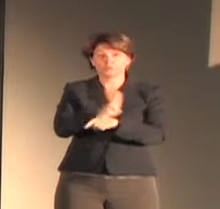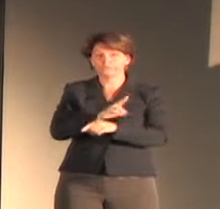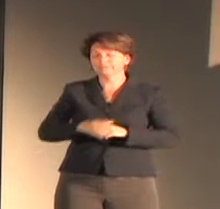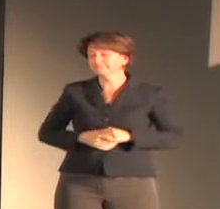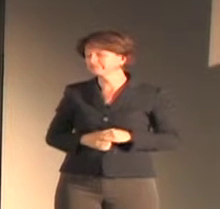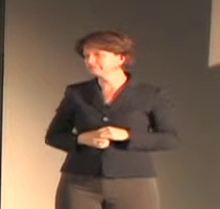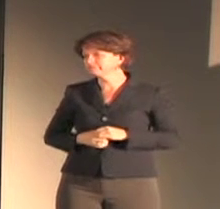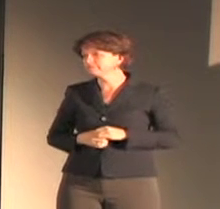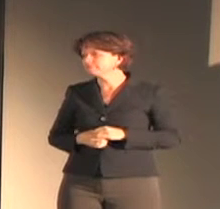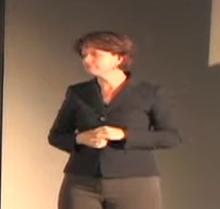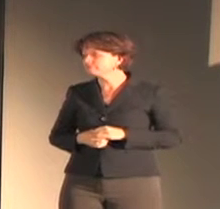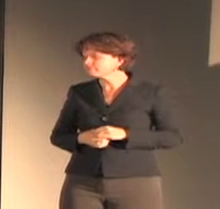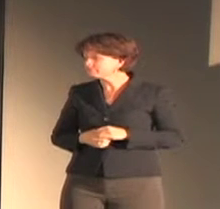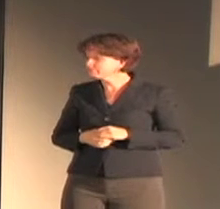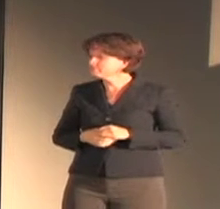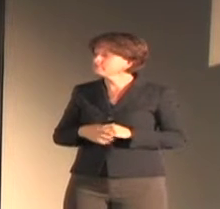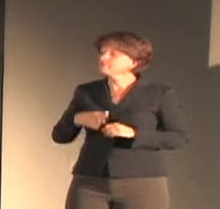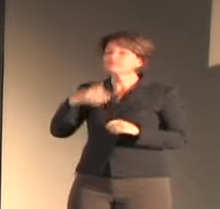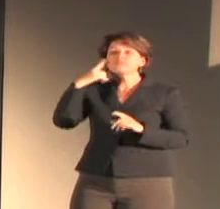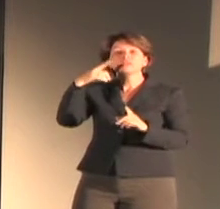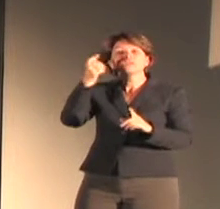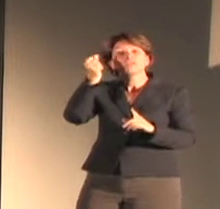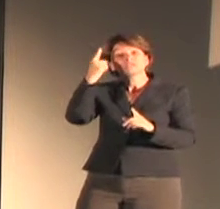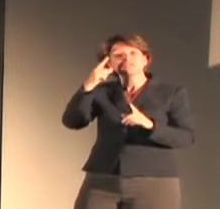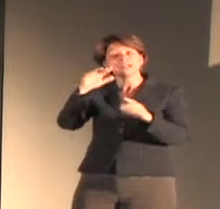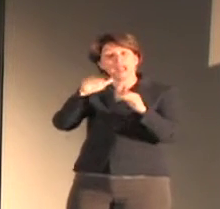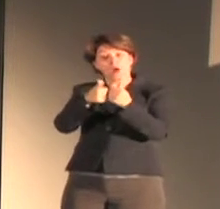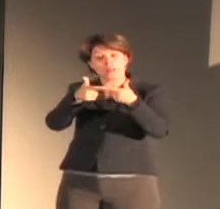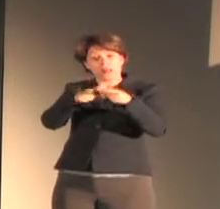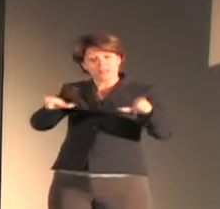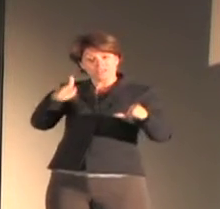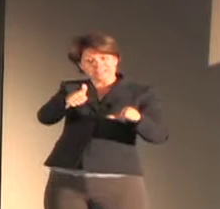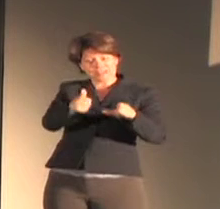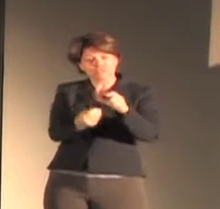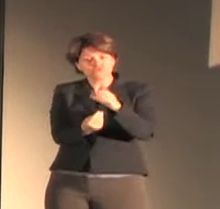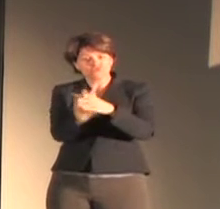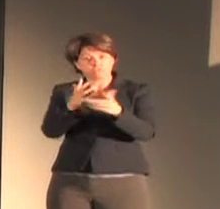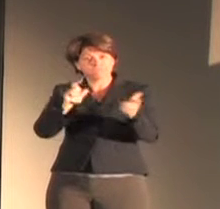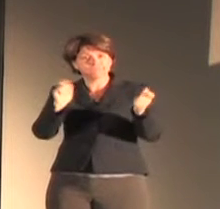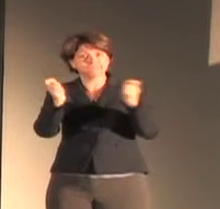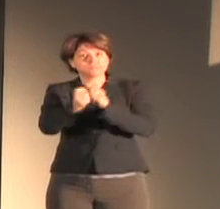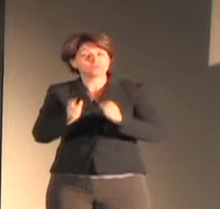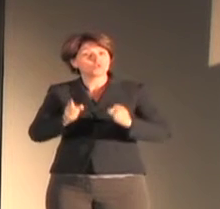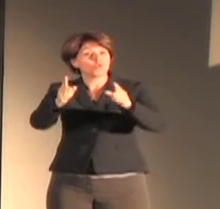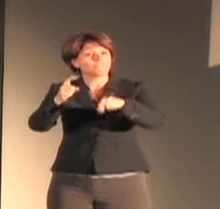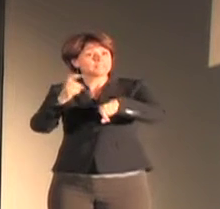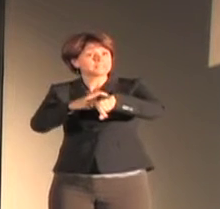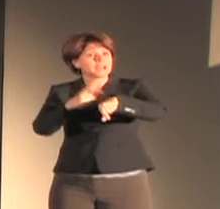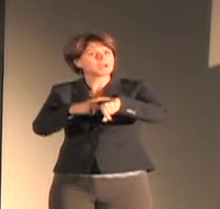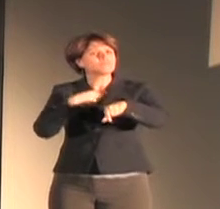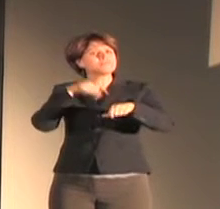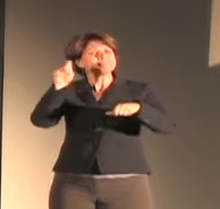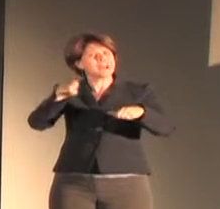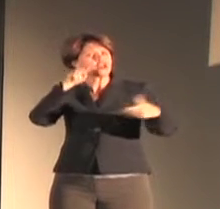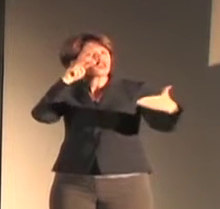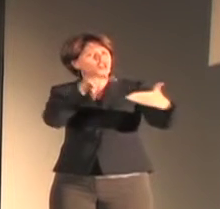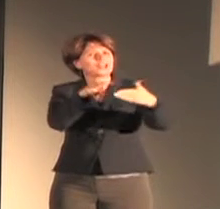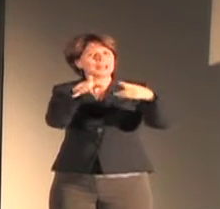To better understand how languages take shape over time, we must focus on linguistic elements and how they are used in